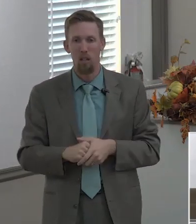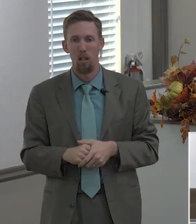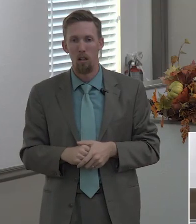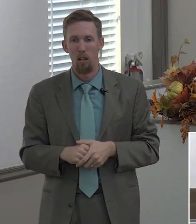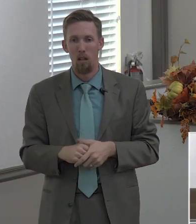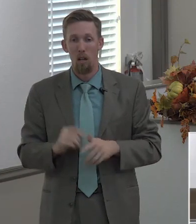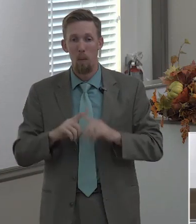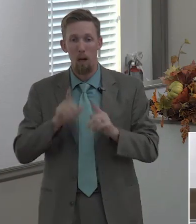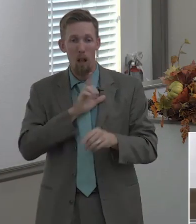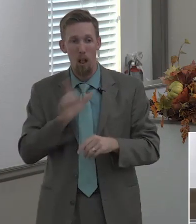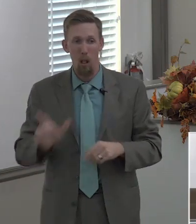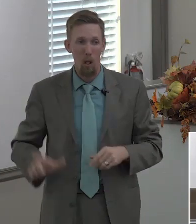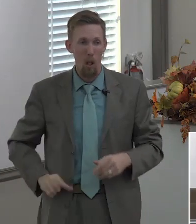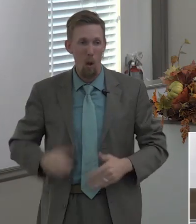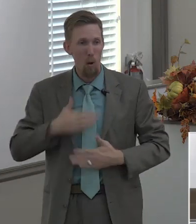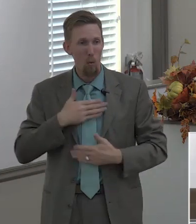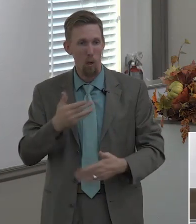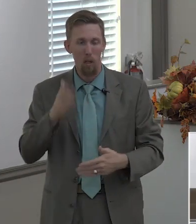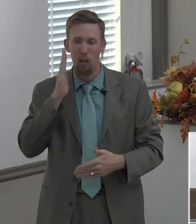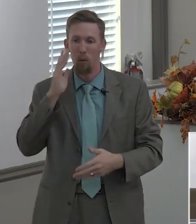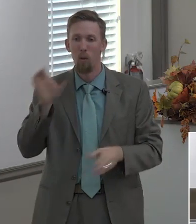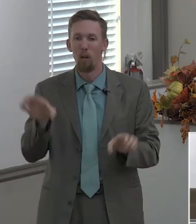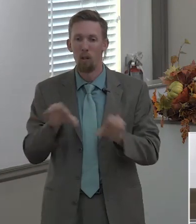we're gonna do it again lord willing